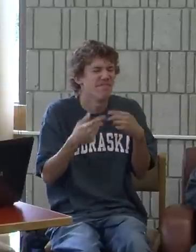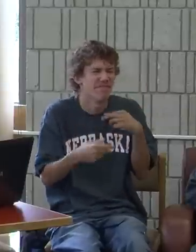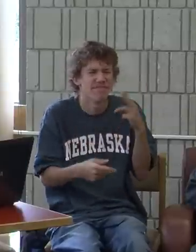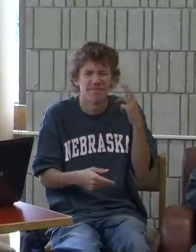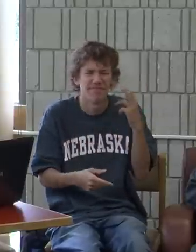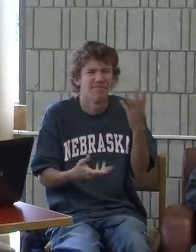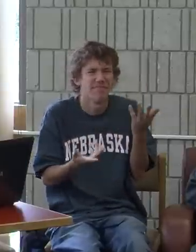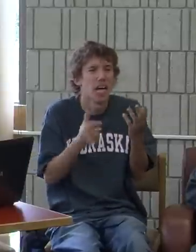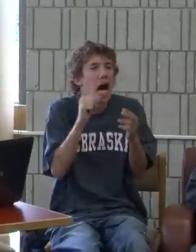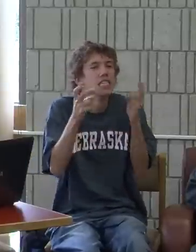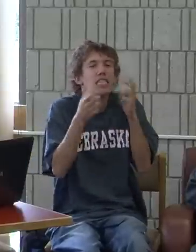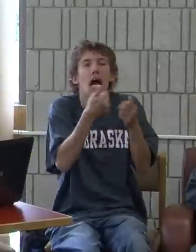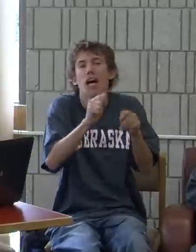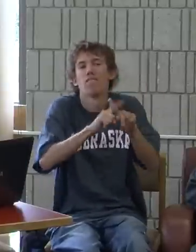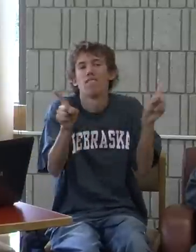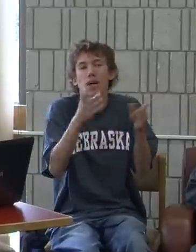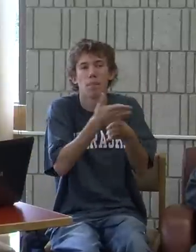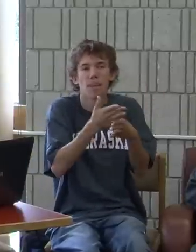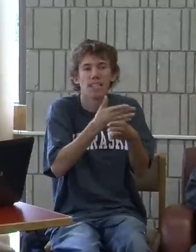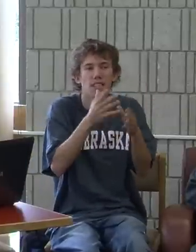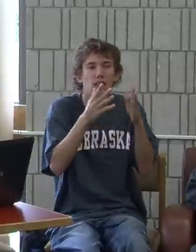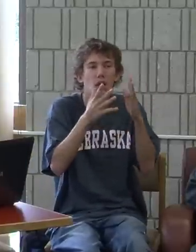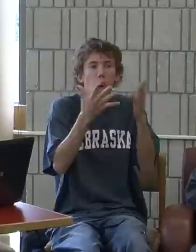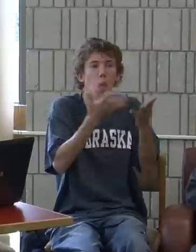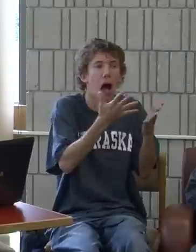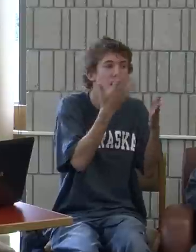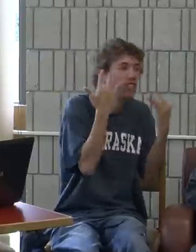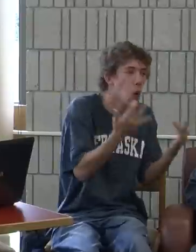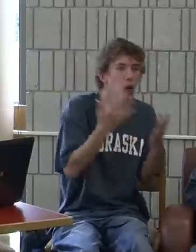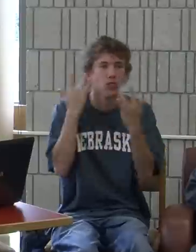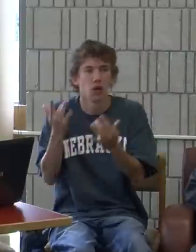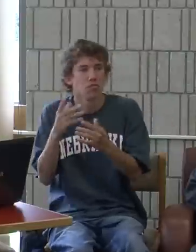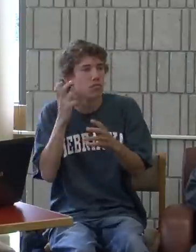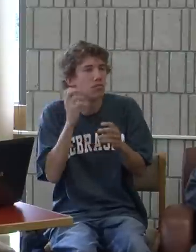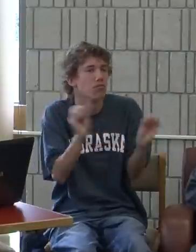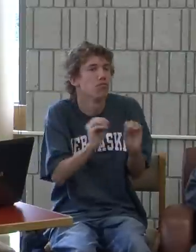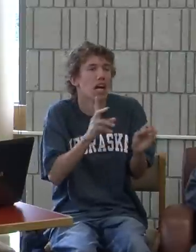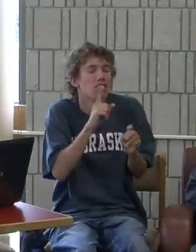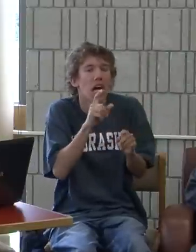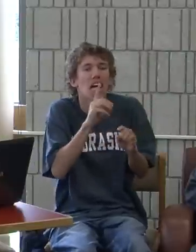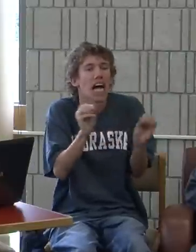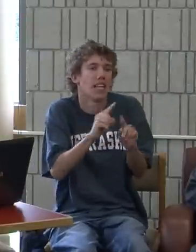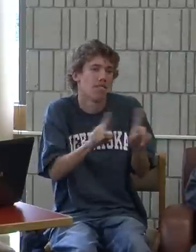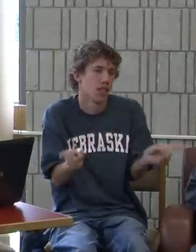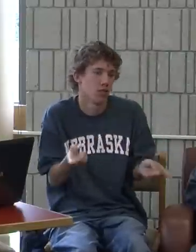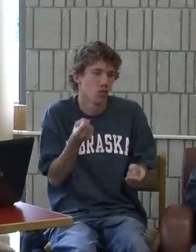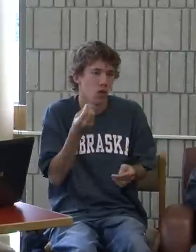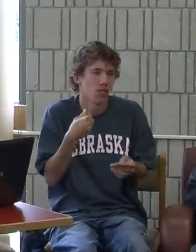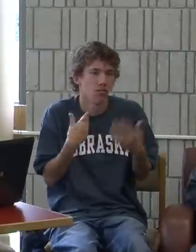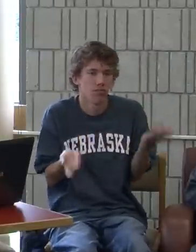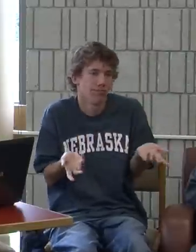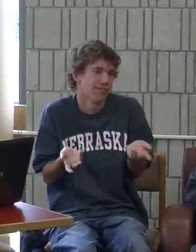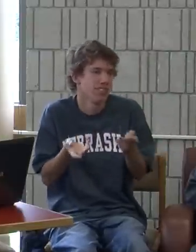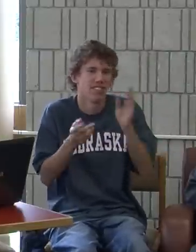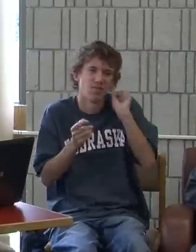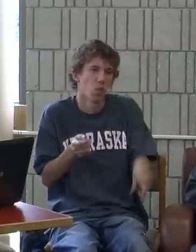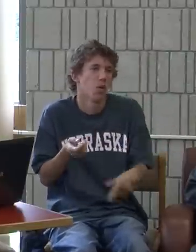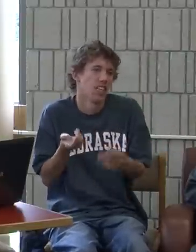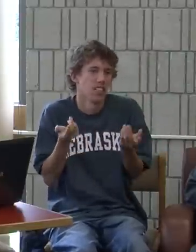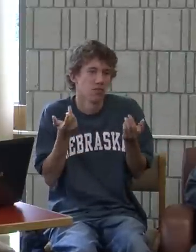I was just hearing the same thing. It really wasn't, there wasn't any real difference between the noises. It was just all noise and sound. So I